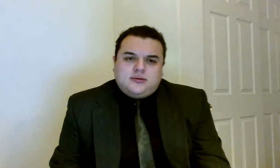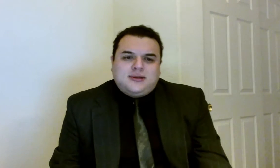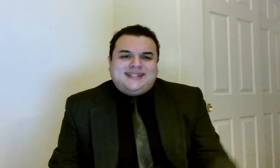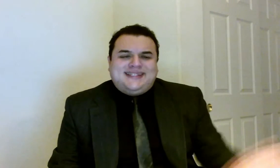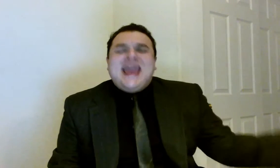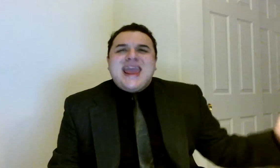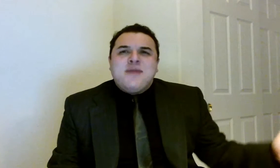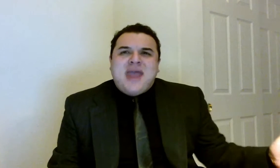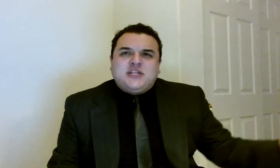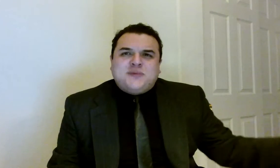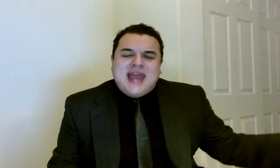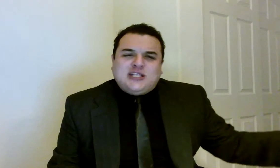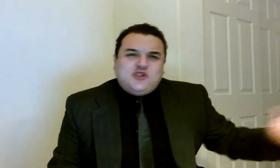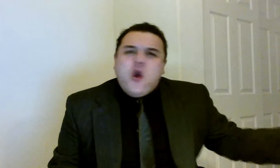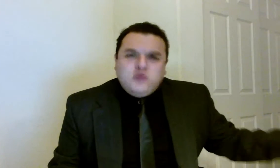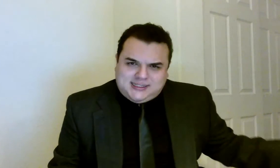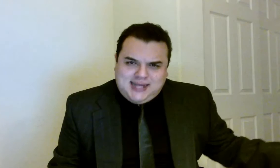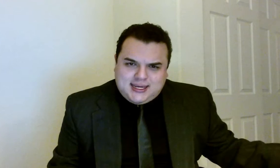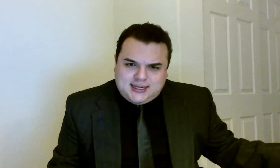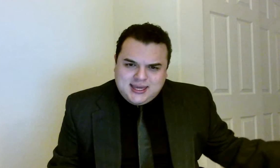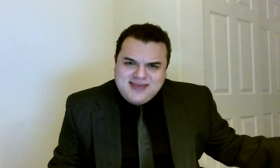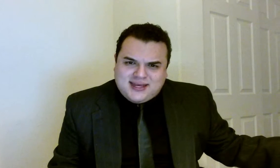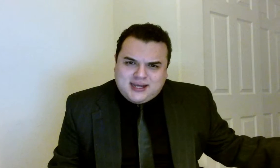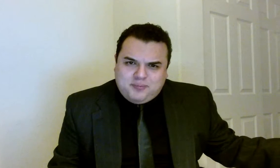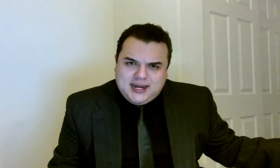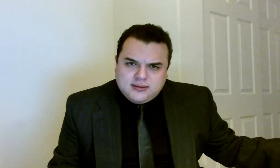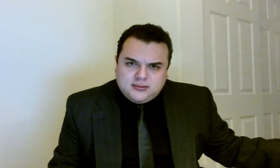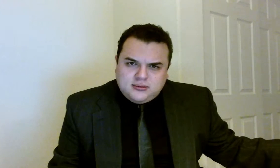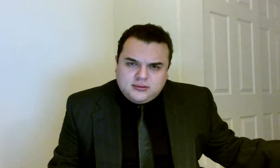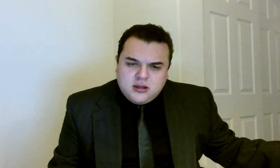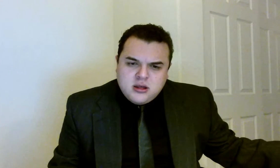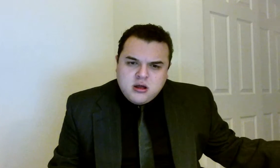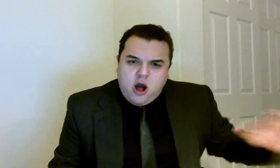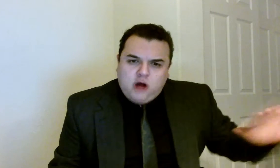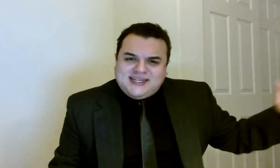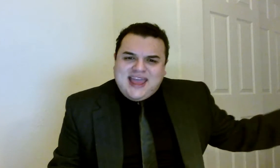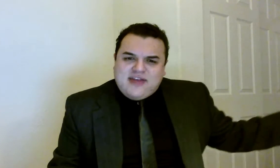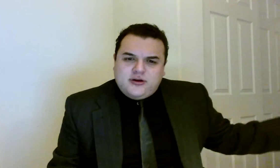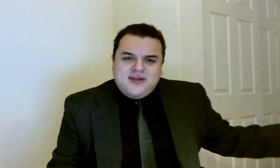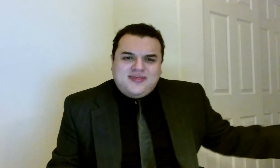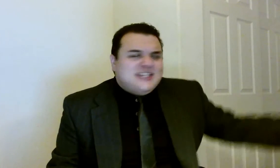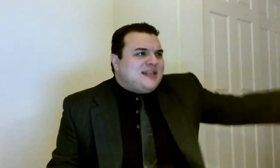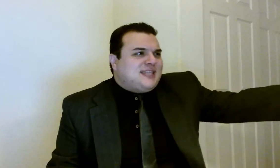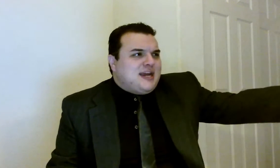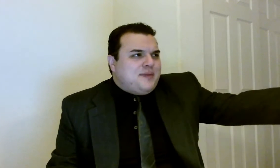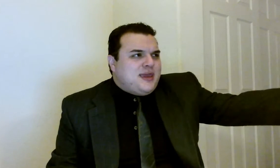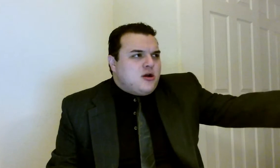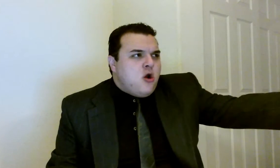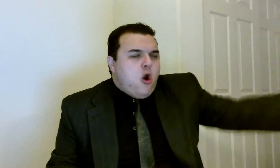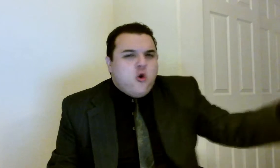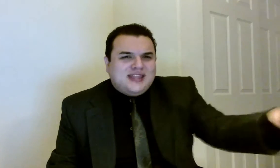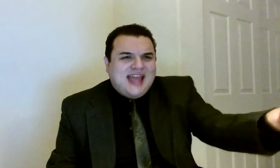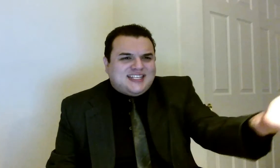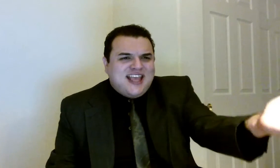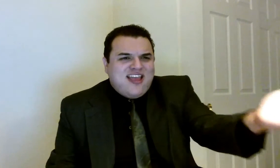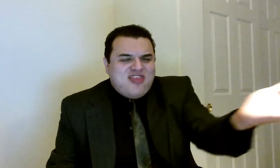Today, management has no stake in the company. All together, these men sitting up here own less than